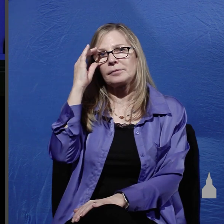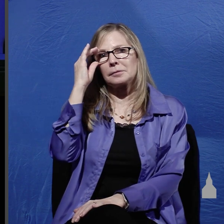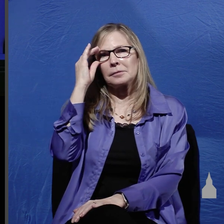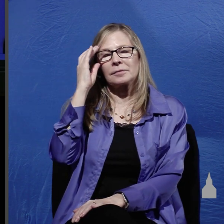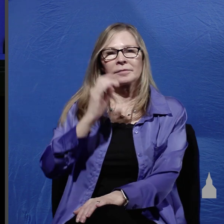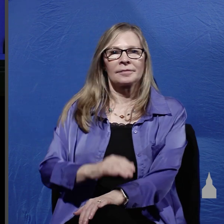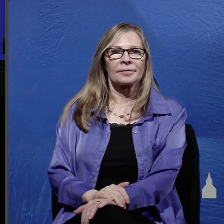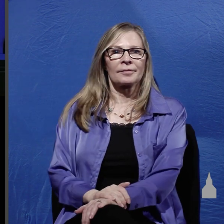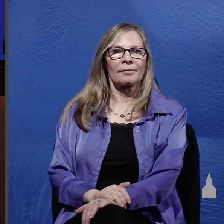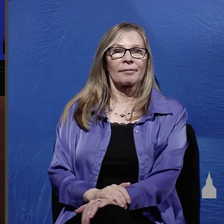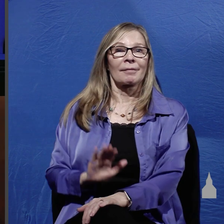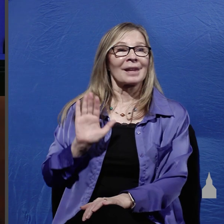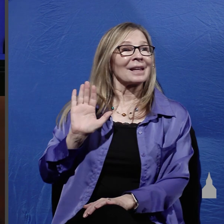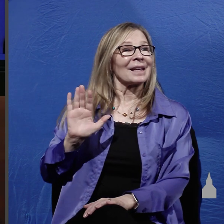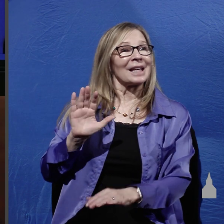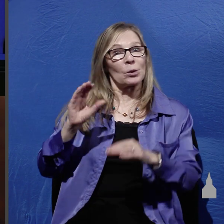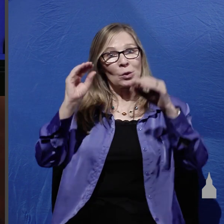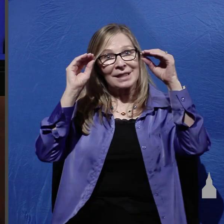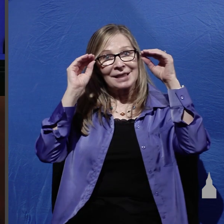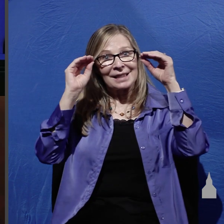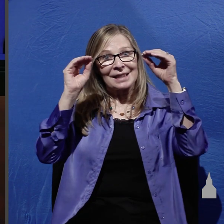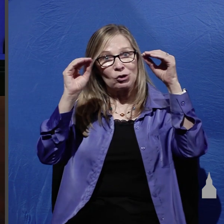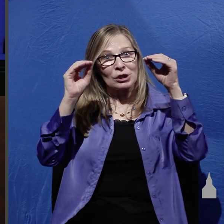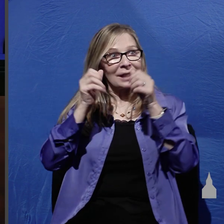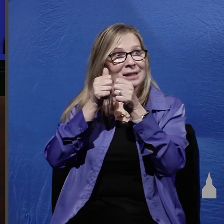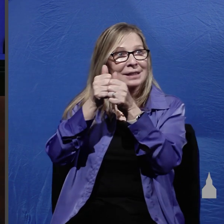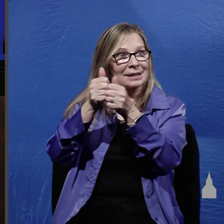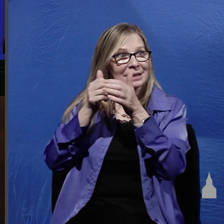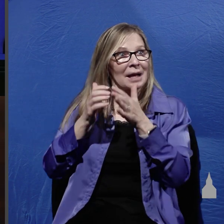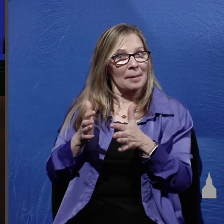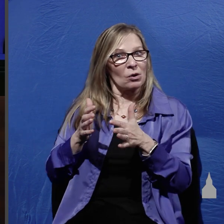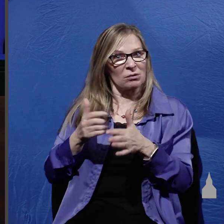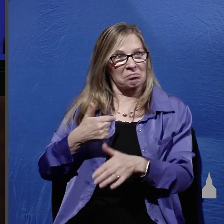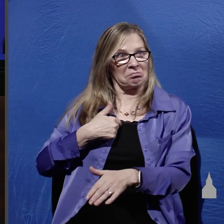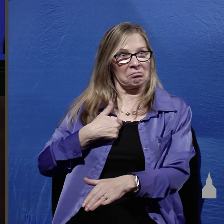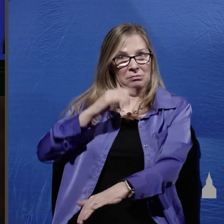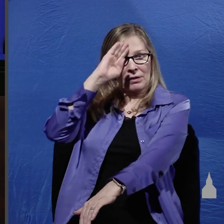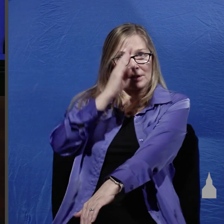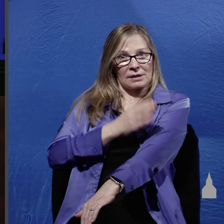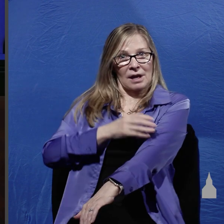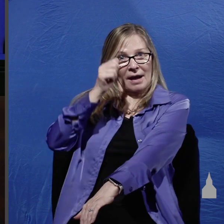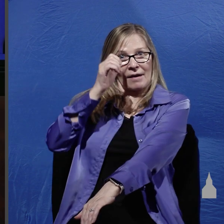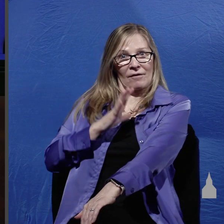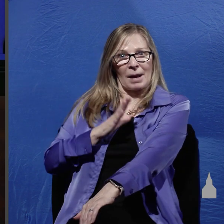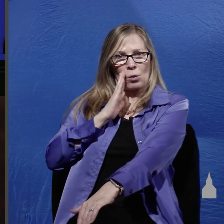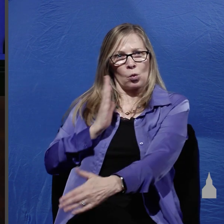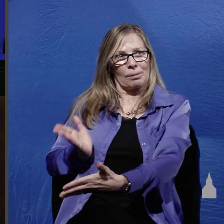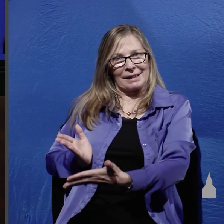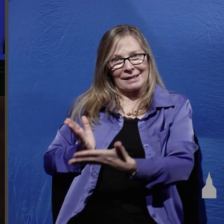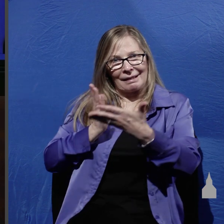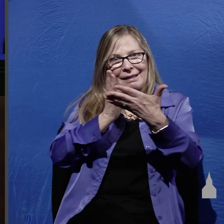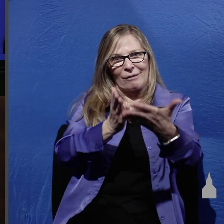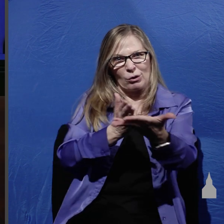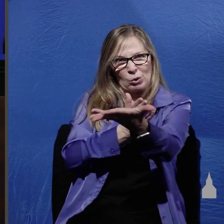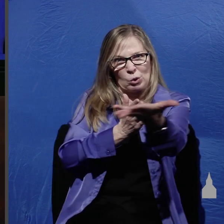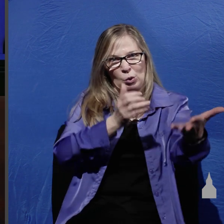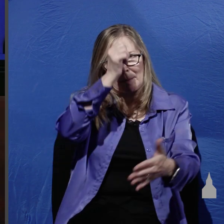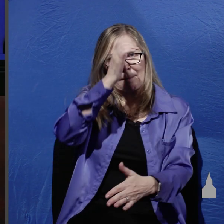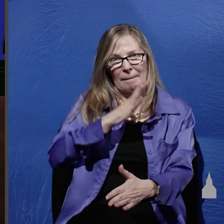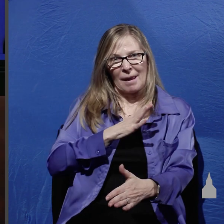for he was teaching his disciples and telling them the son of man is to be delivered into the hands of men and they'll kill him and when he has been